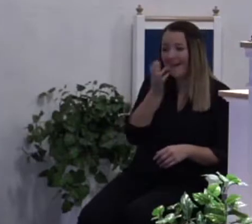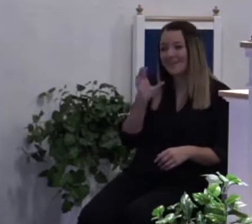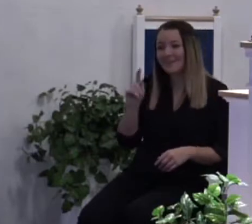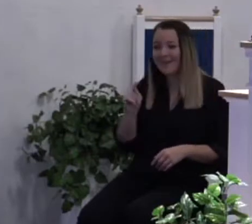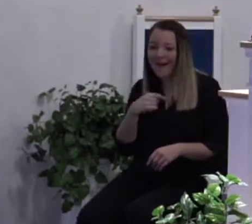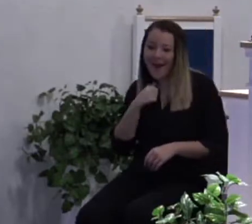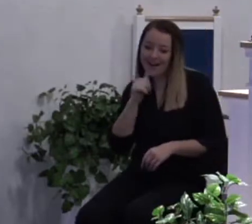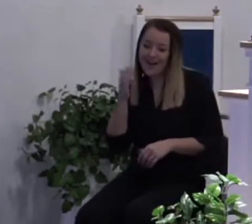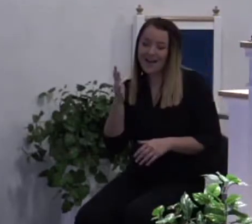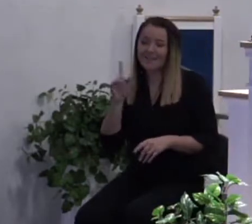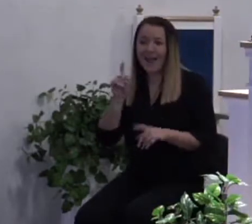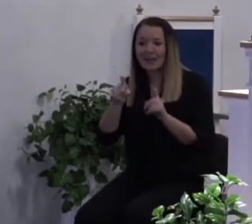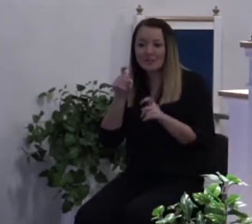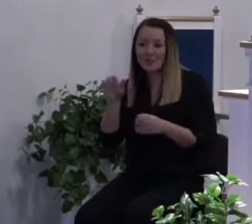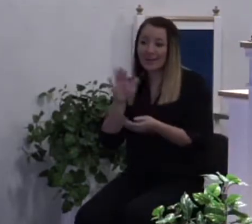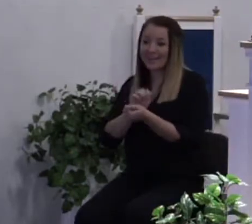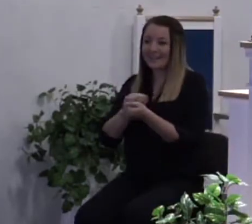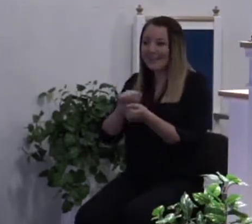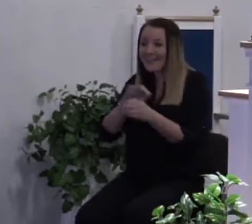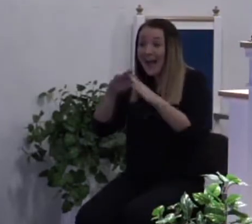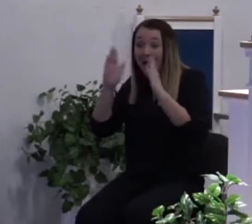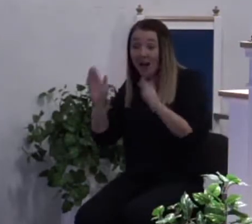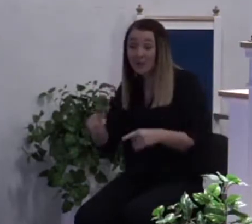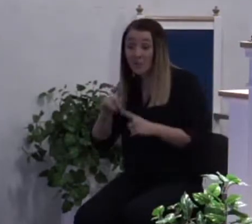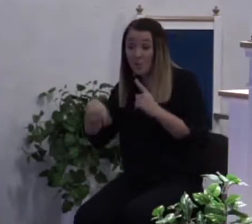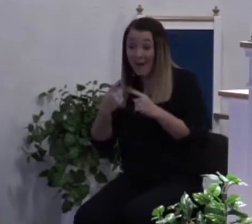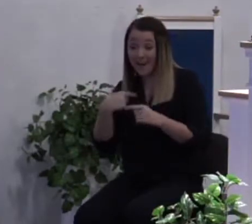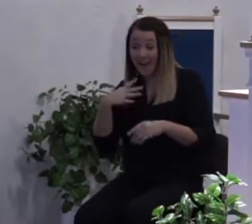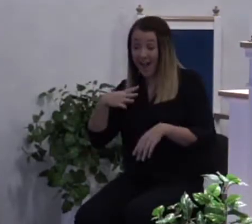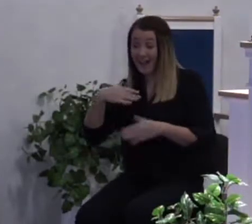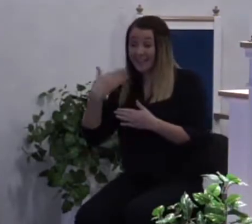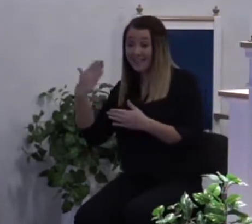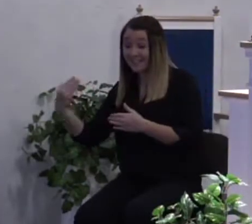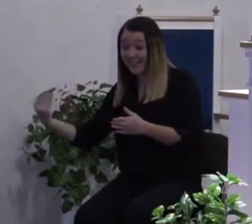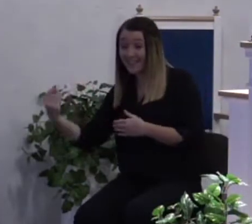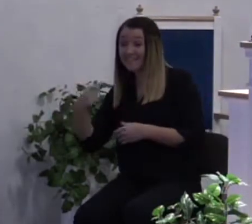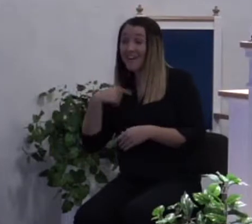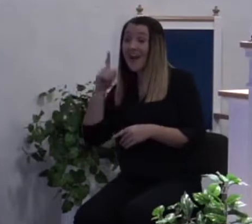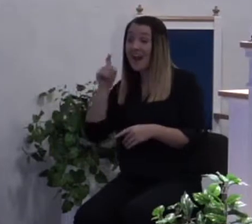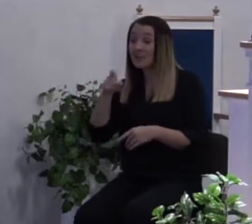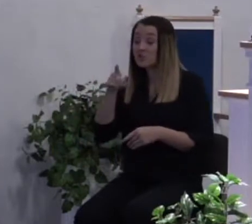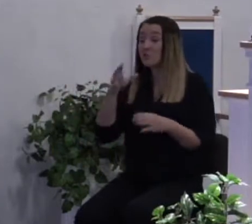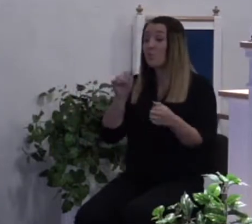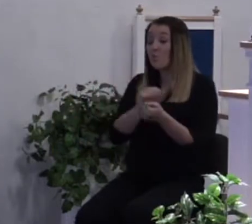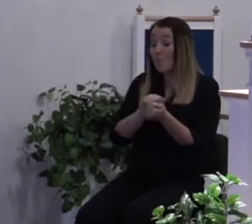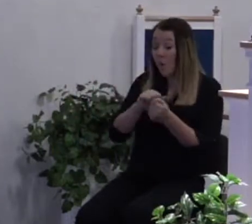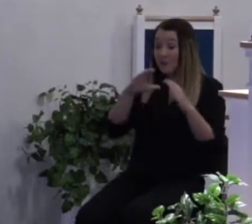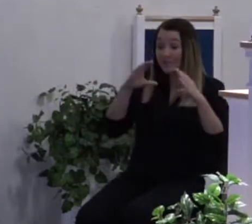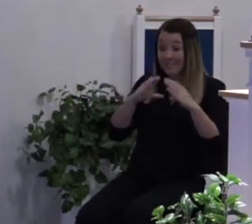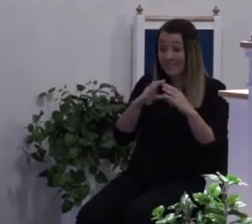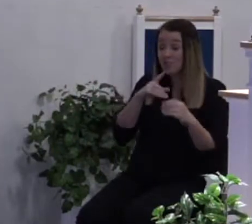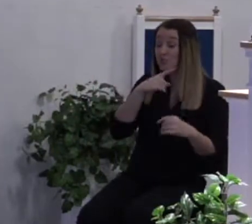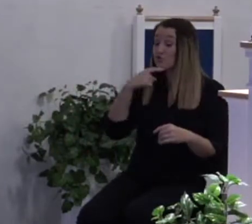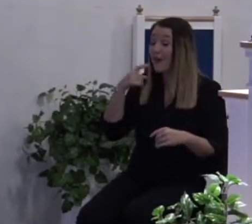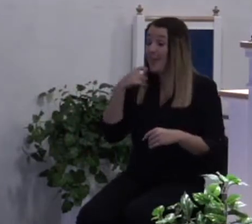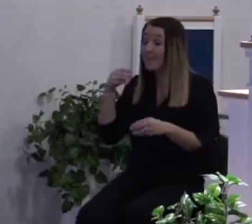ask you to clean the house. When I left I said wash the dishes, dry them, and put them away.